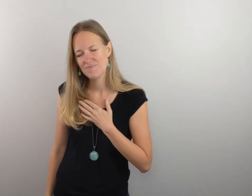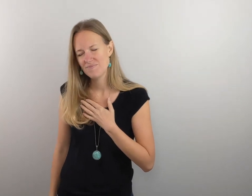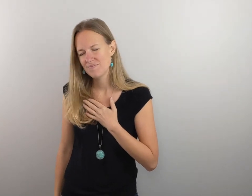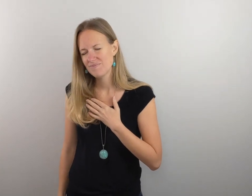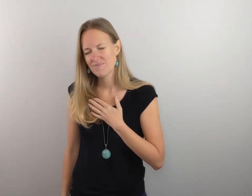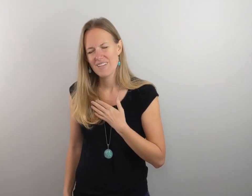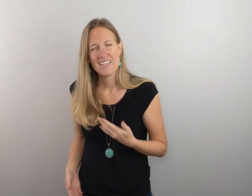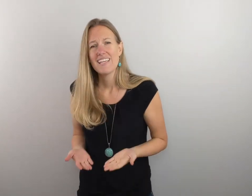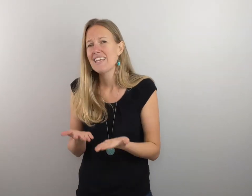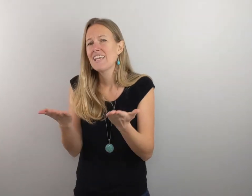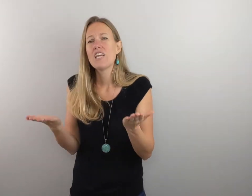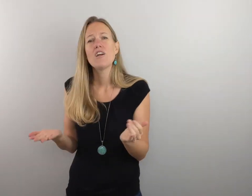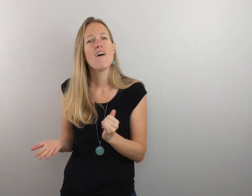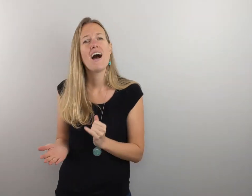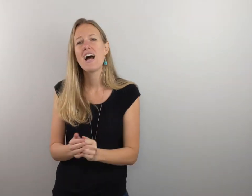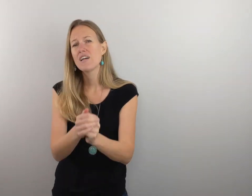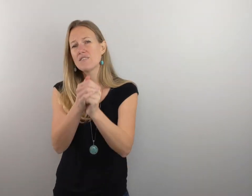Here I am to worship.